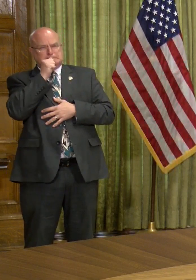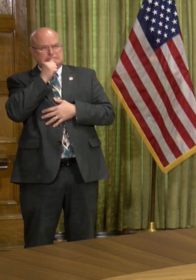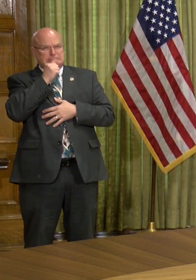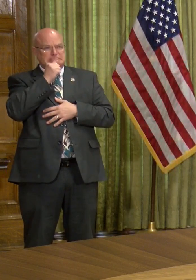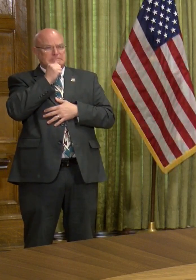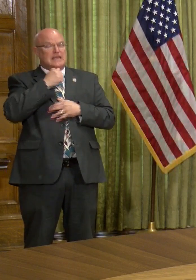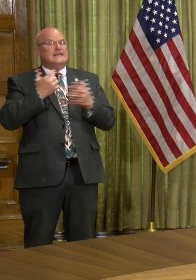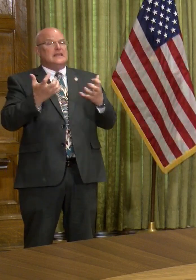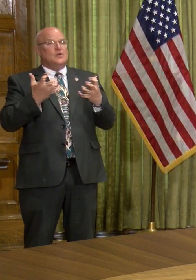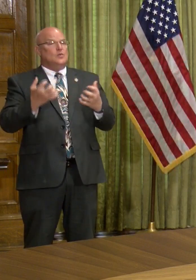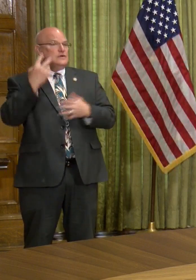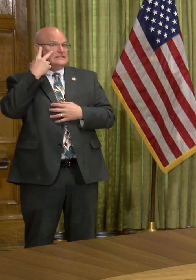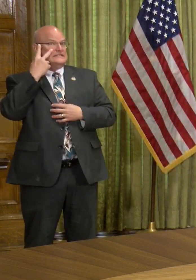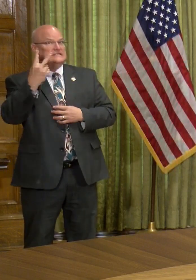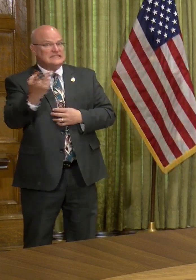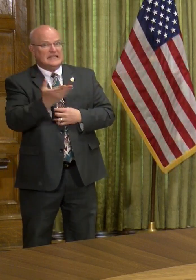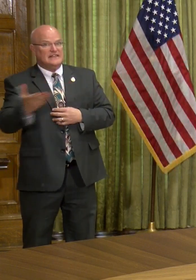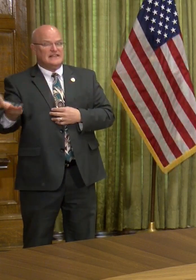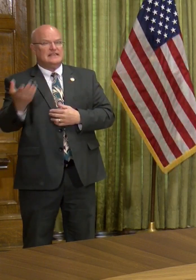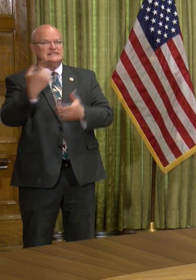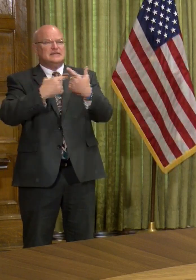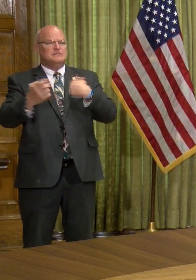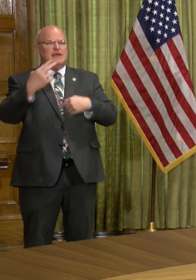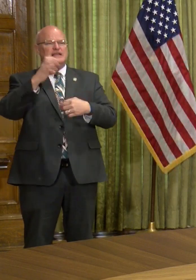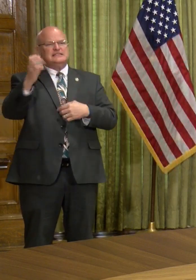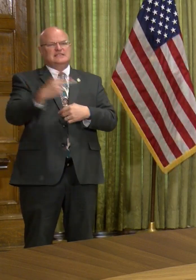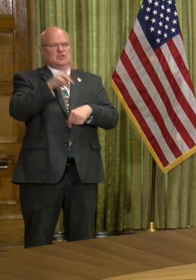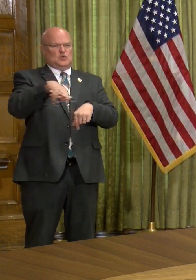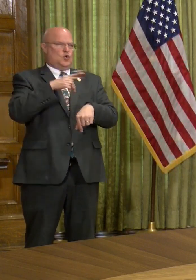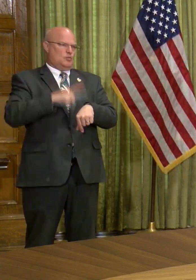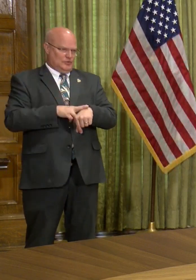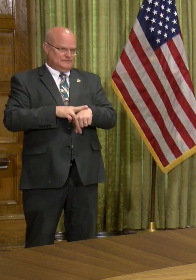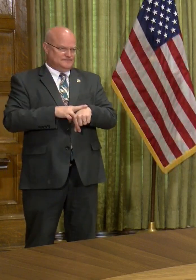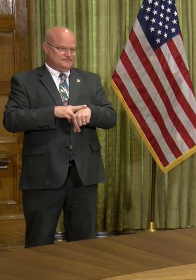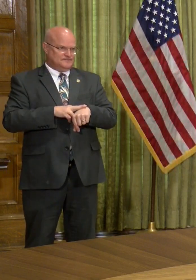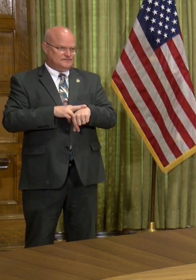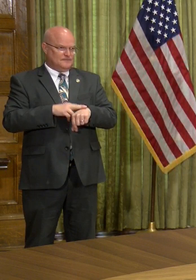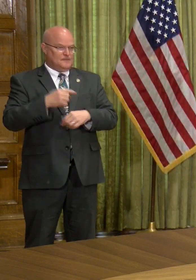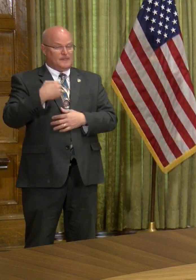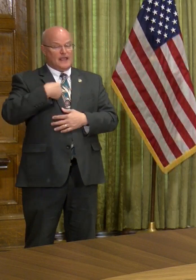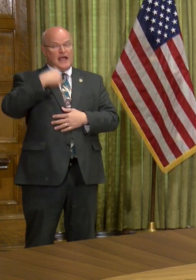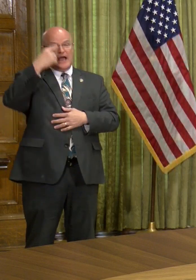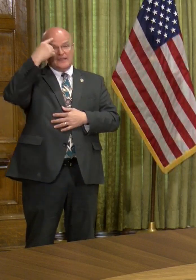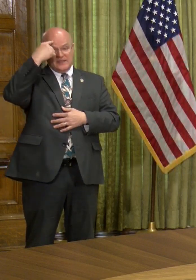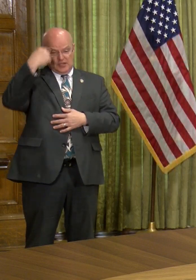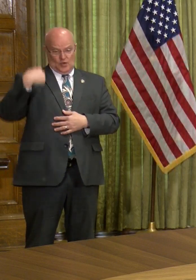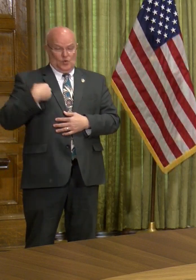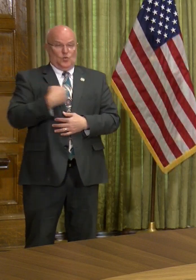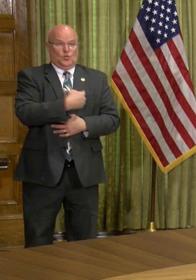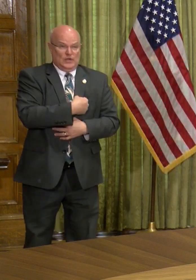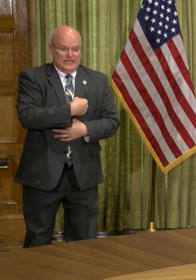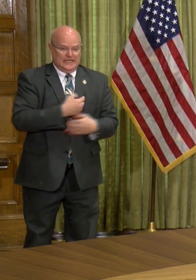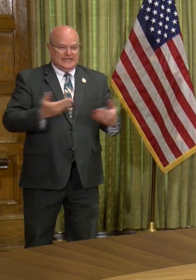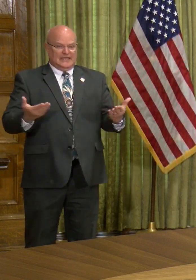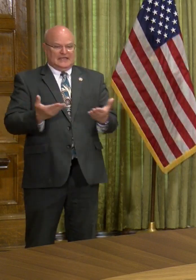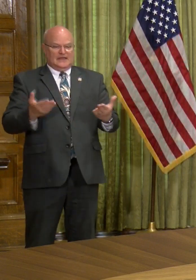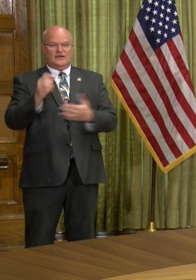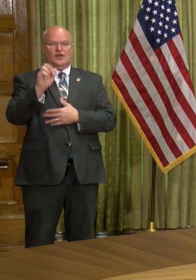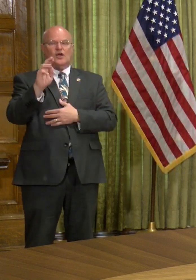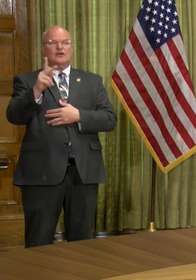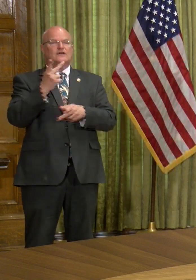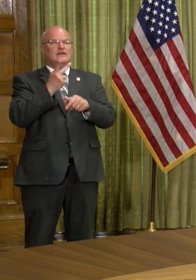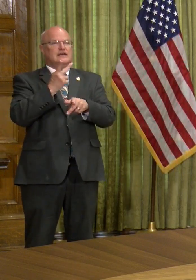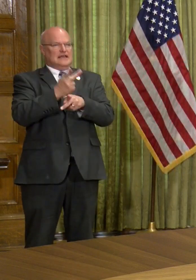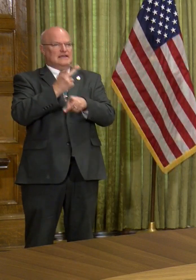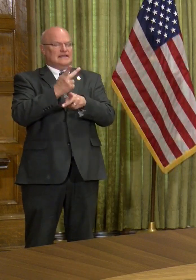cloistered. And they want to see things return to some level of normality. I think we in Arkansas have kept a